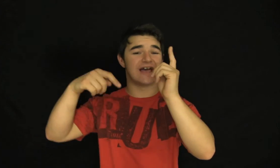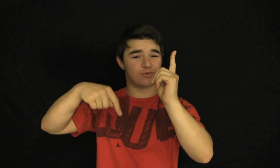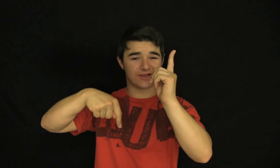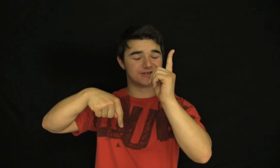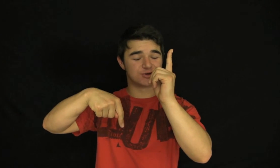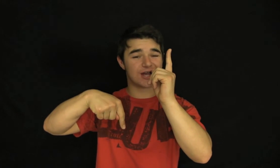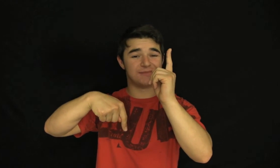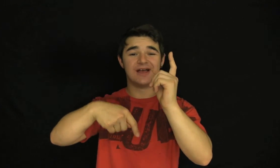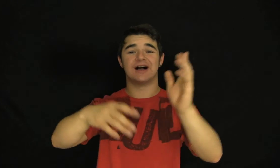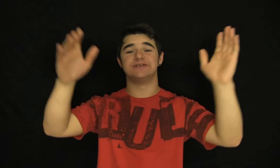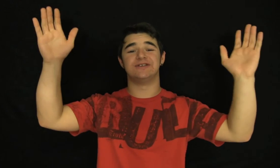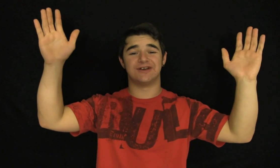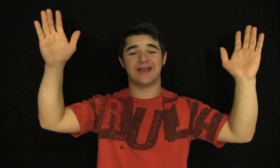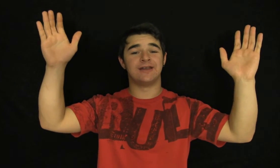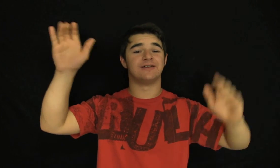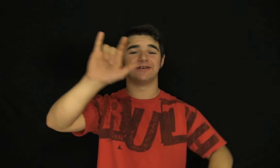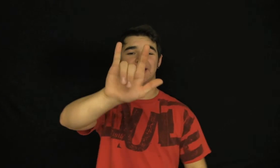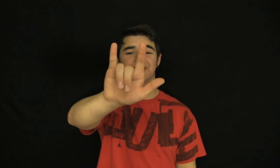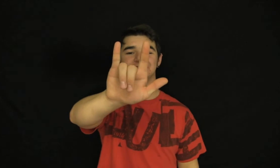everybody like and subscribe. I will see you later and God bless.